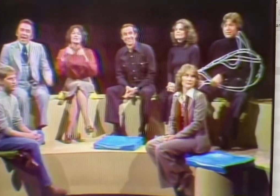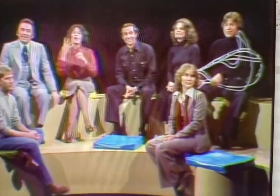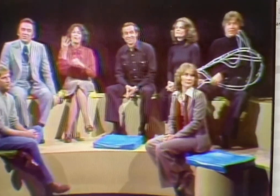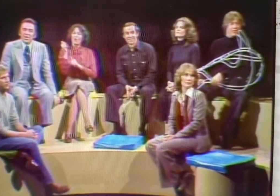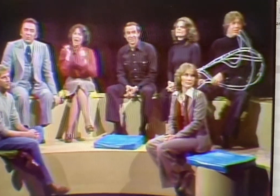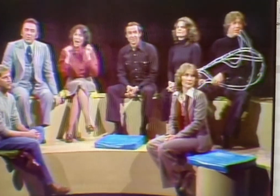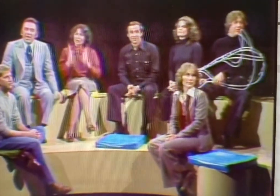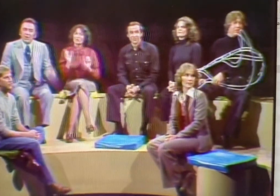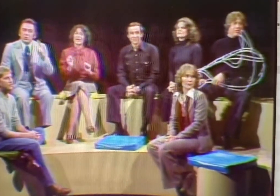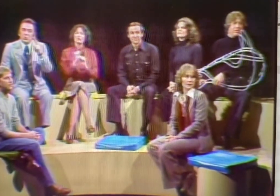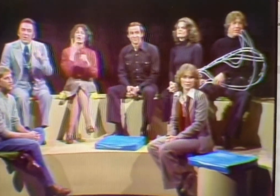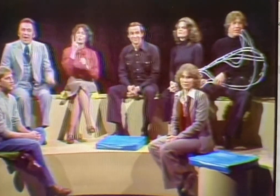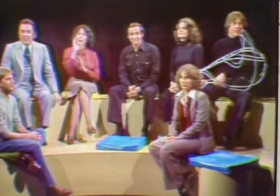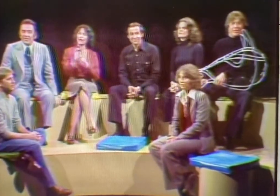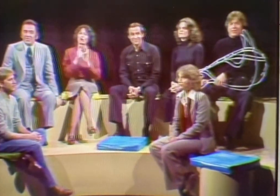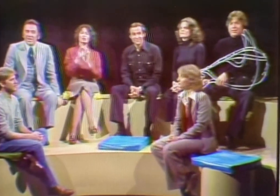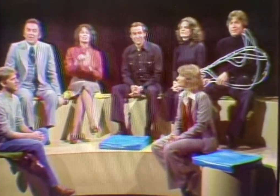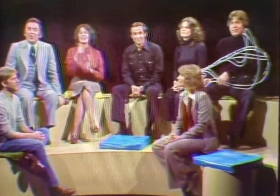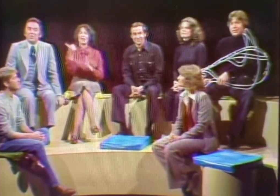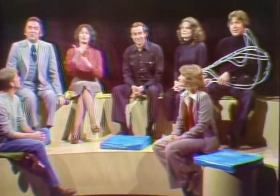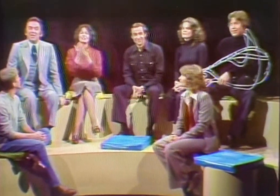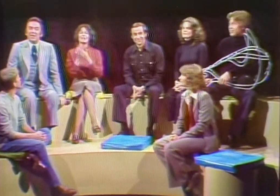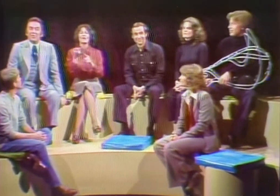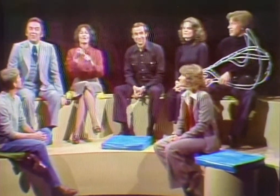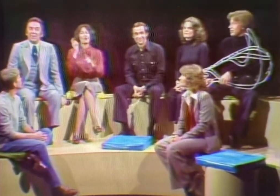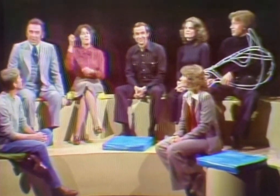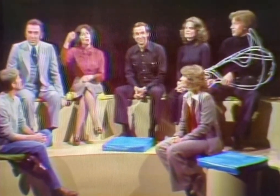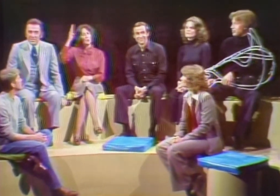actors can create two characters in another scene from Equus.